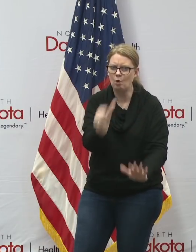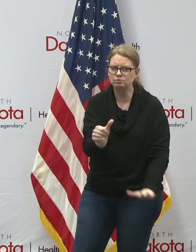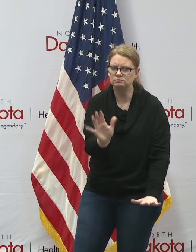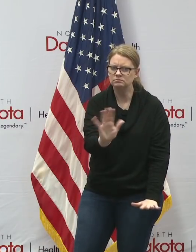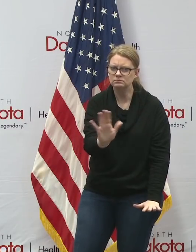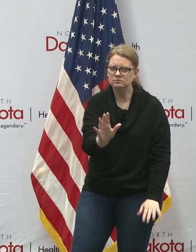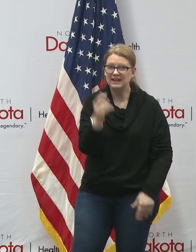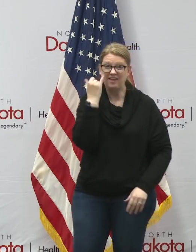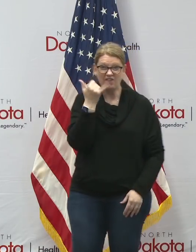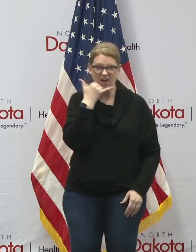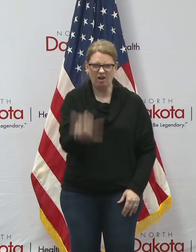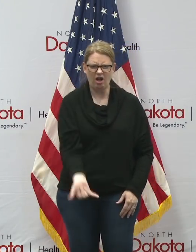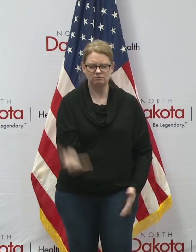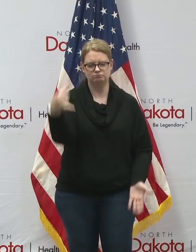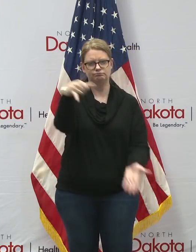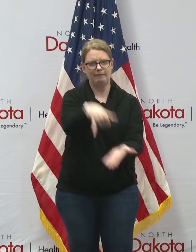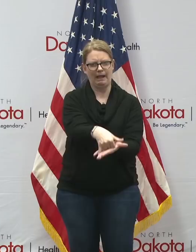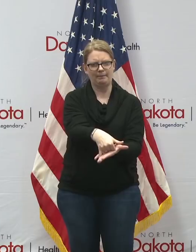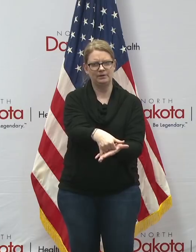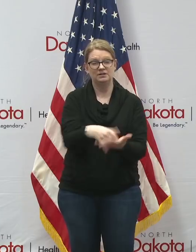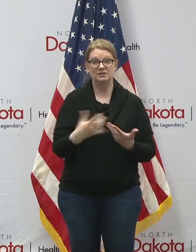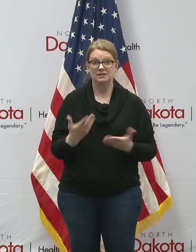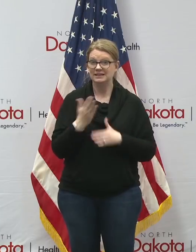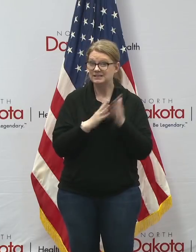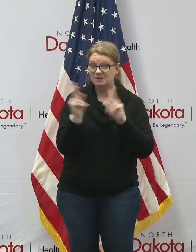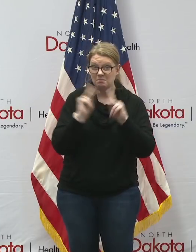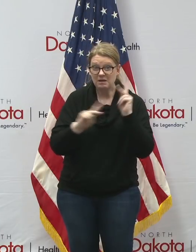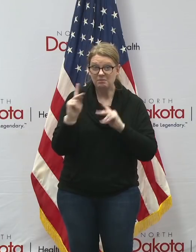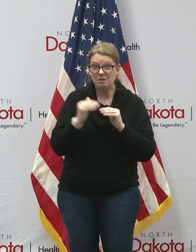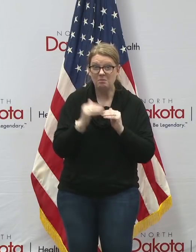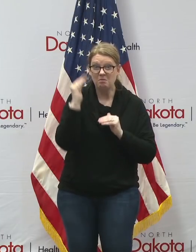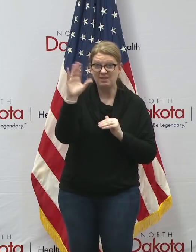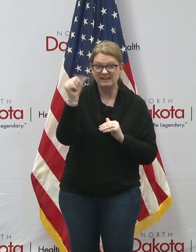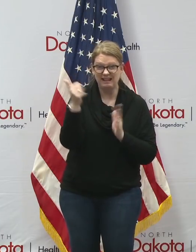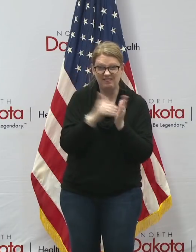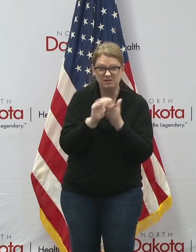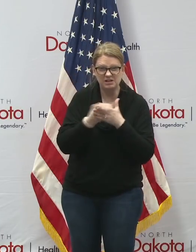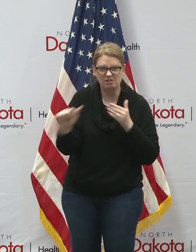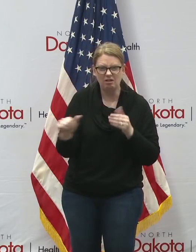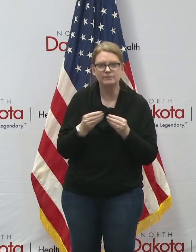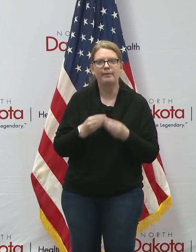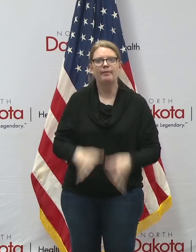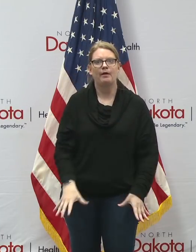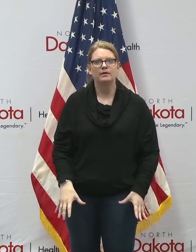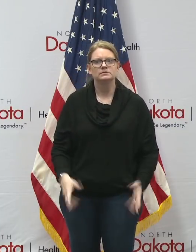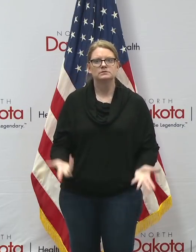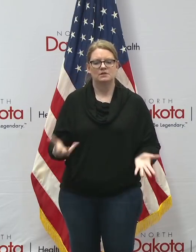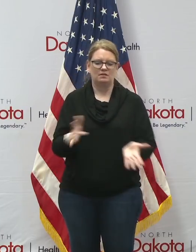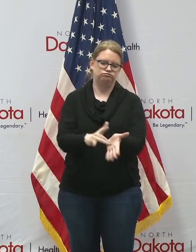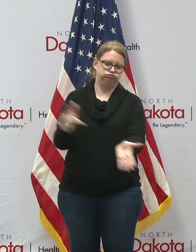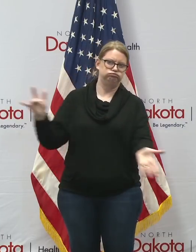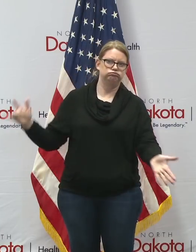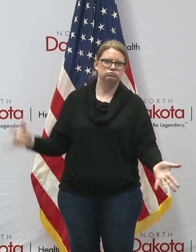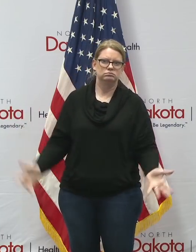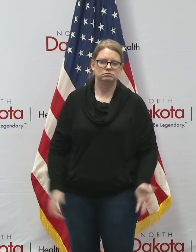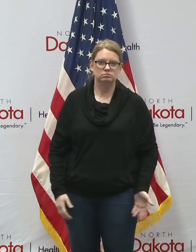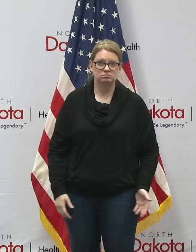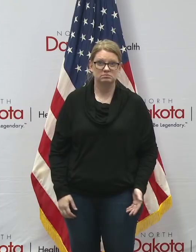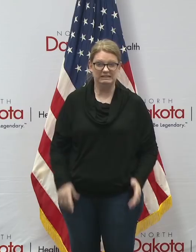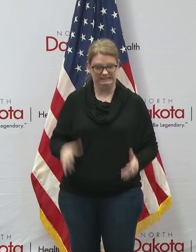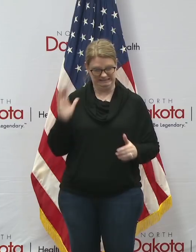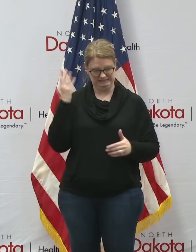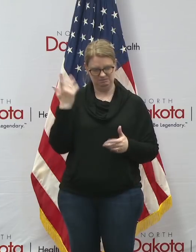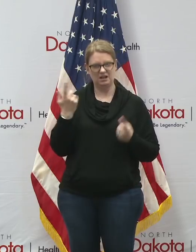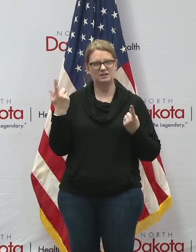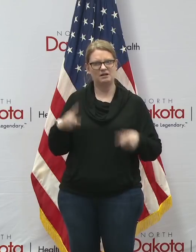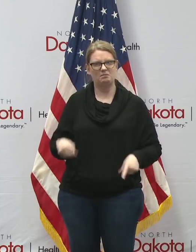have seen people have lost over ten thousand dollars here in north dakota and it seems to be proliferating once you